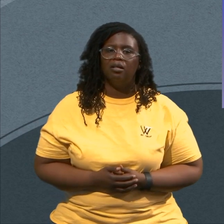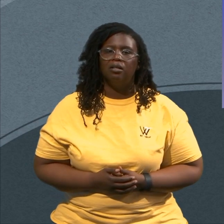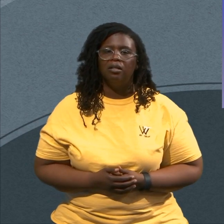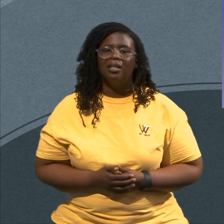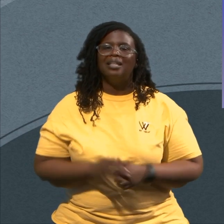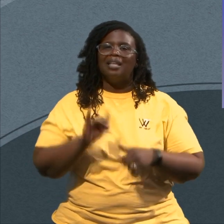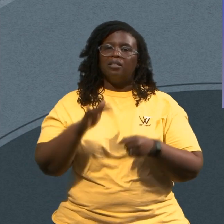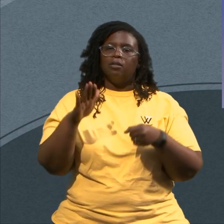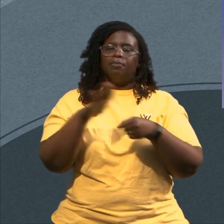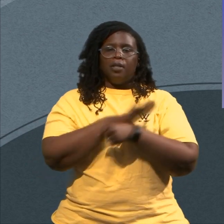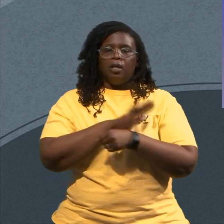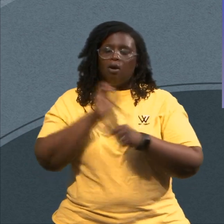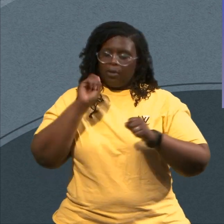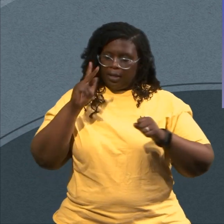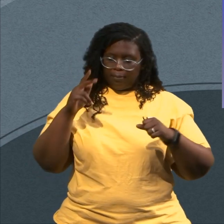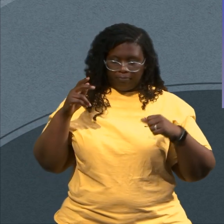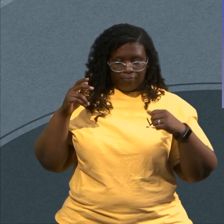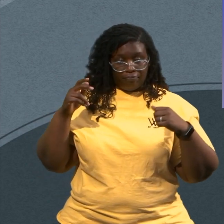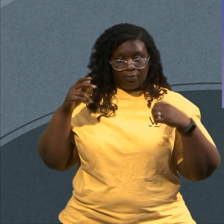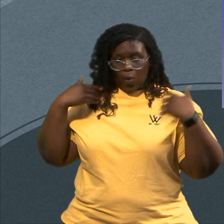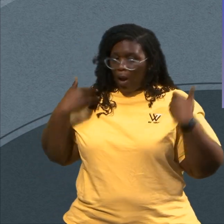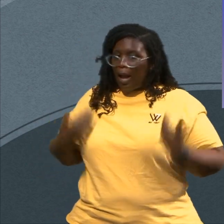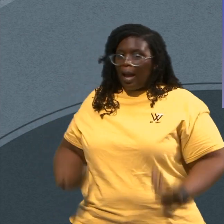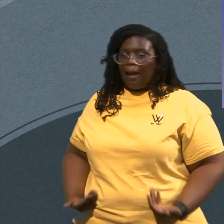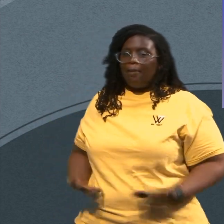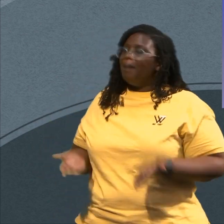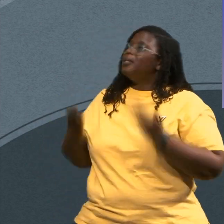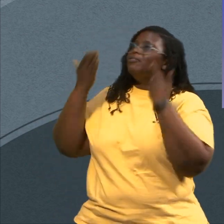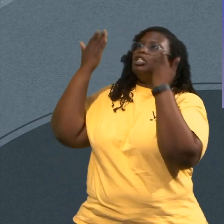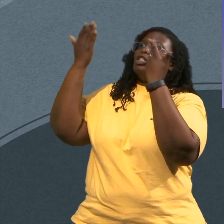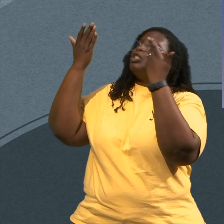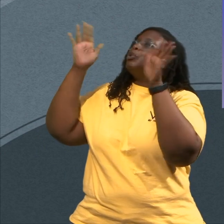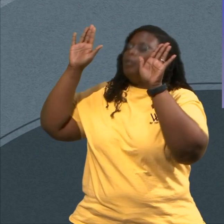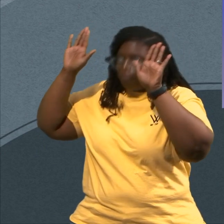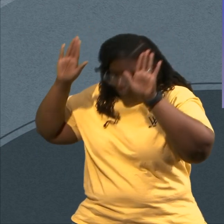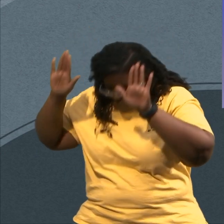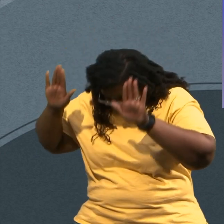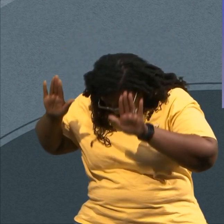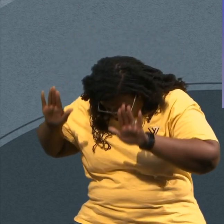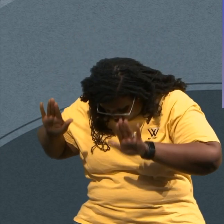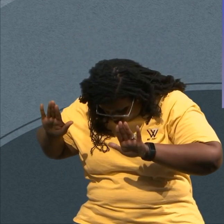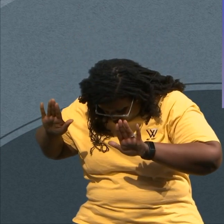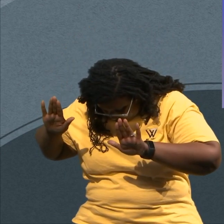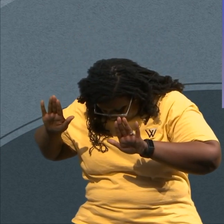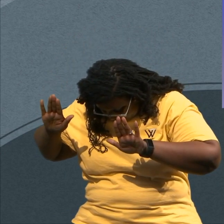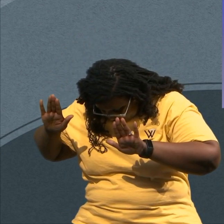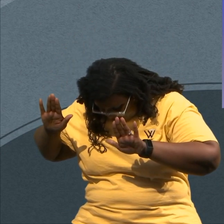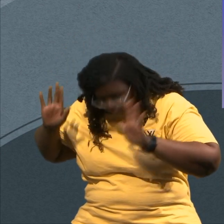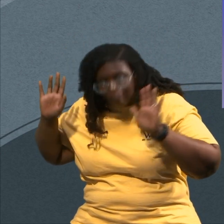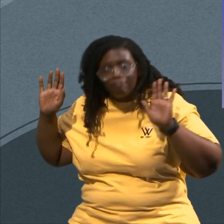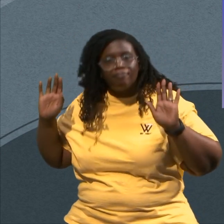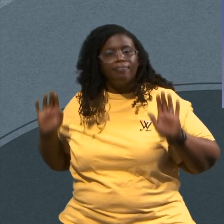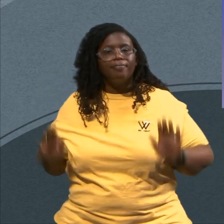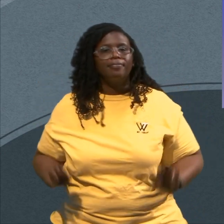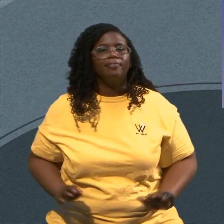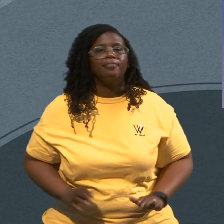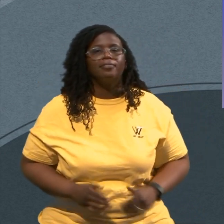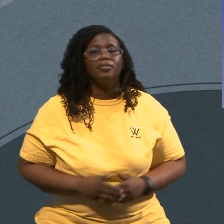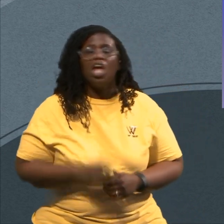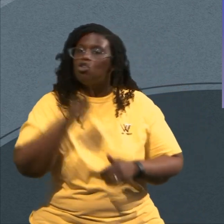Yielding Of Myself To God It Is Total Surrender It Is Absolute Submission You Got Y'all Didn't Get It Y'all Forgot It Y'all Forgot It Y